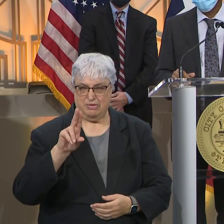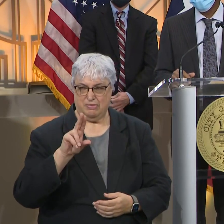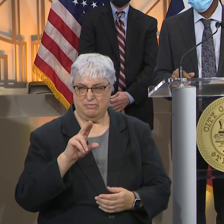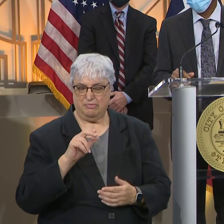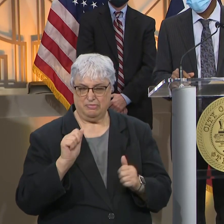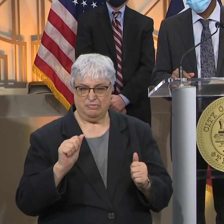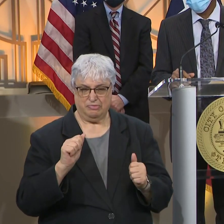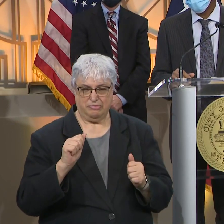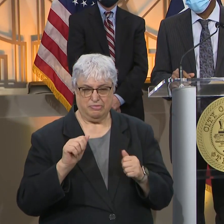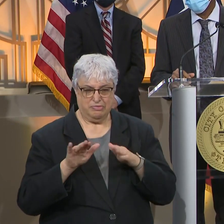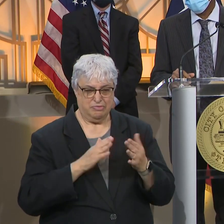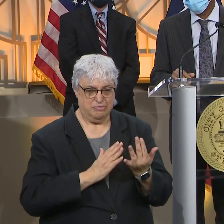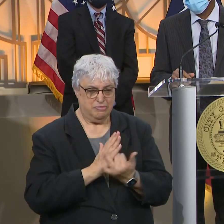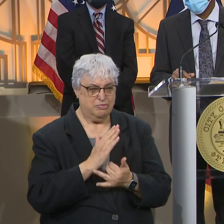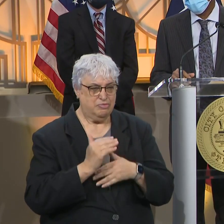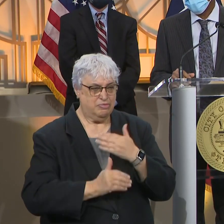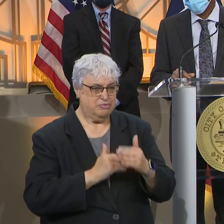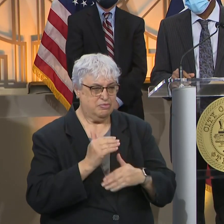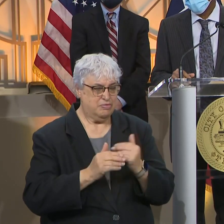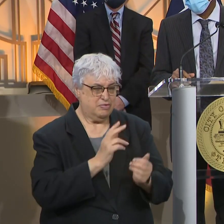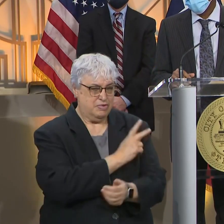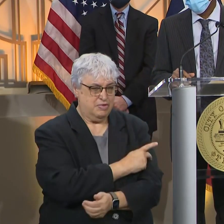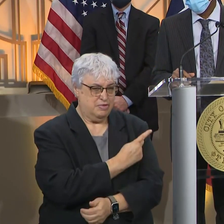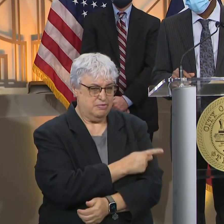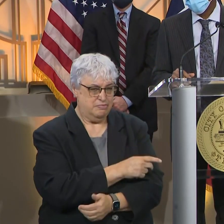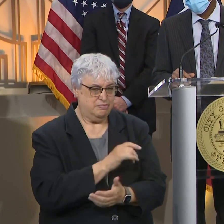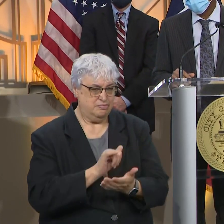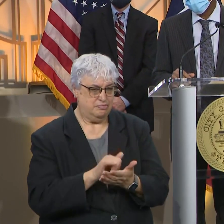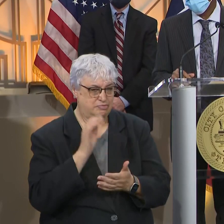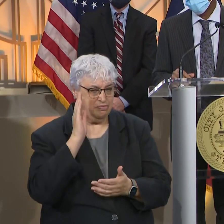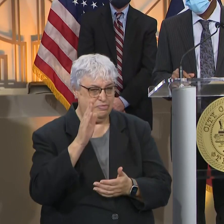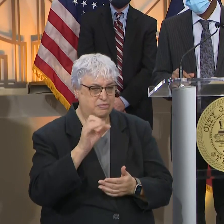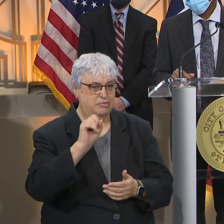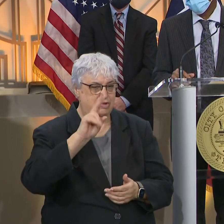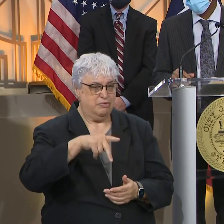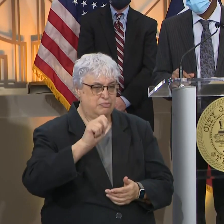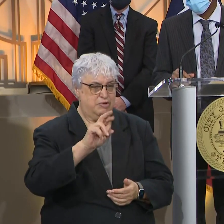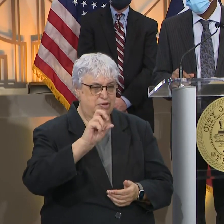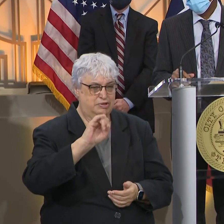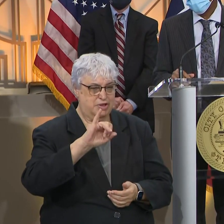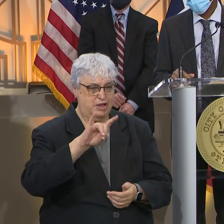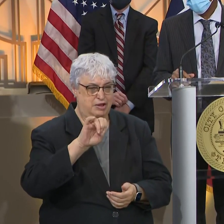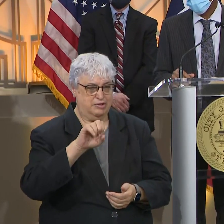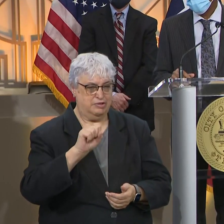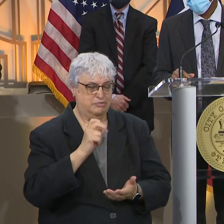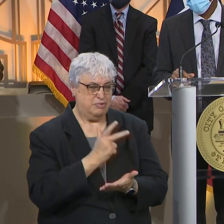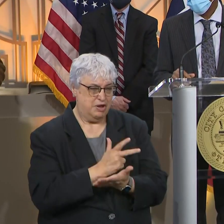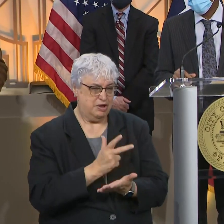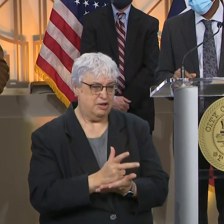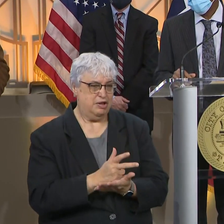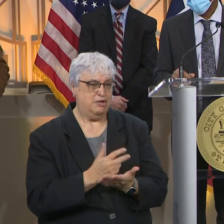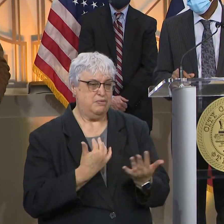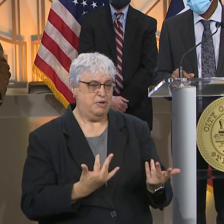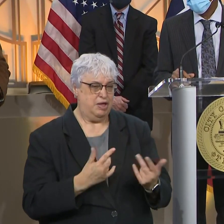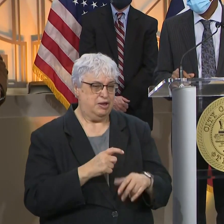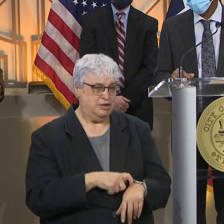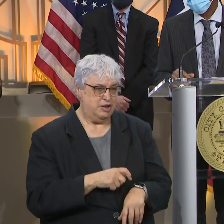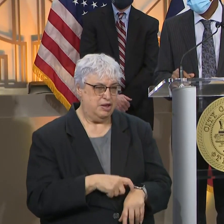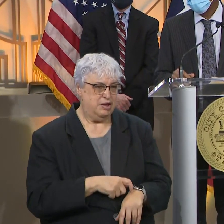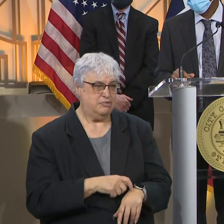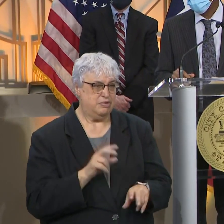Can you walk us through the process for patients at these future super sites? For example, parking, wait times,